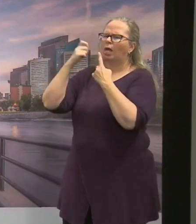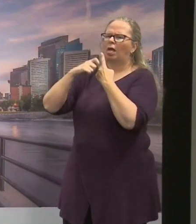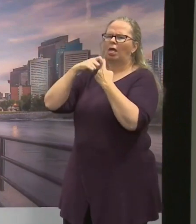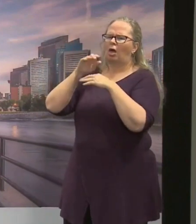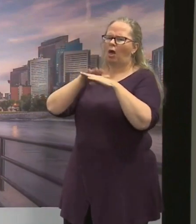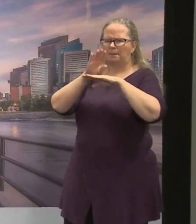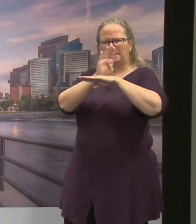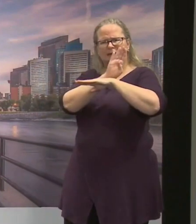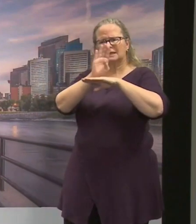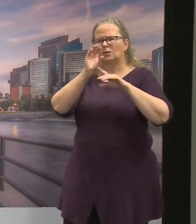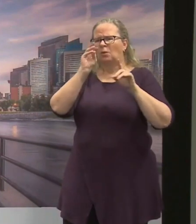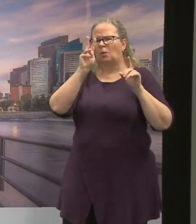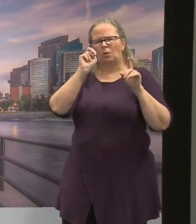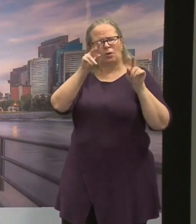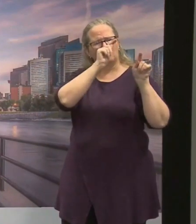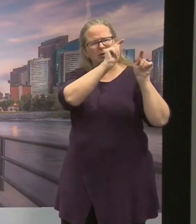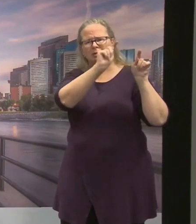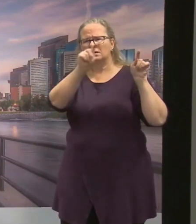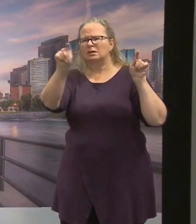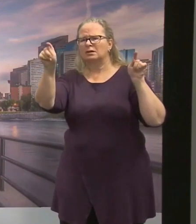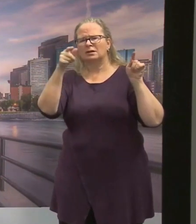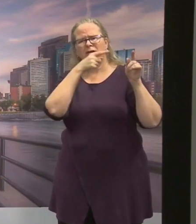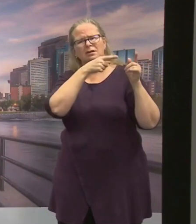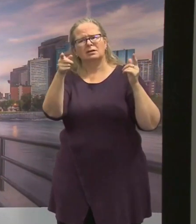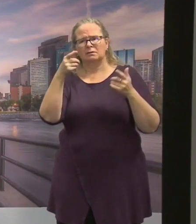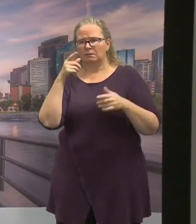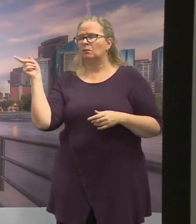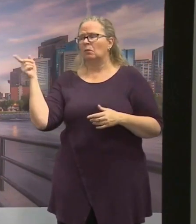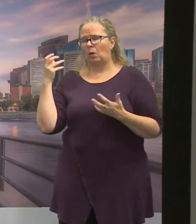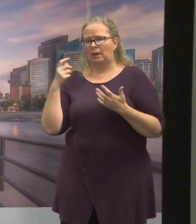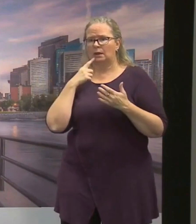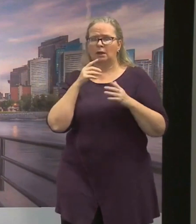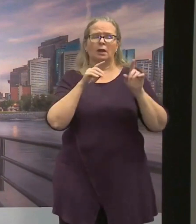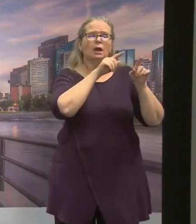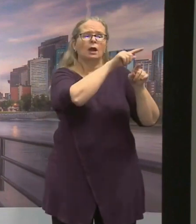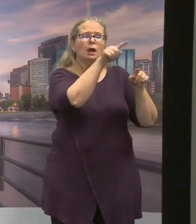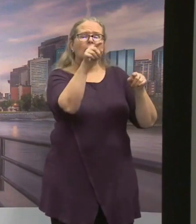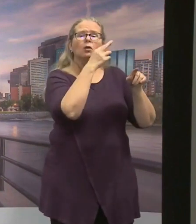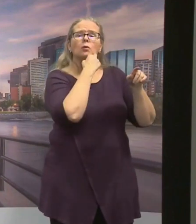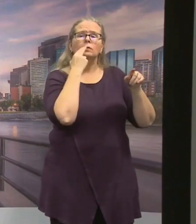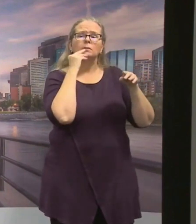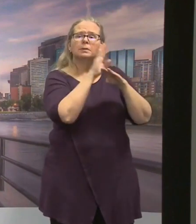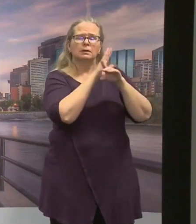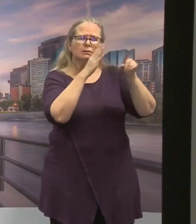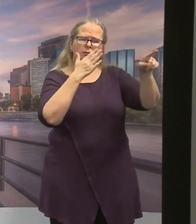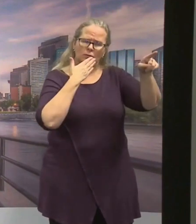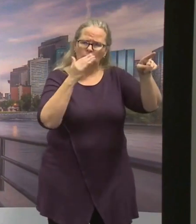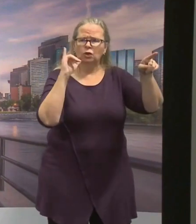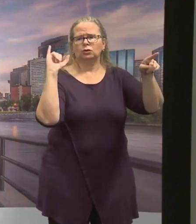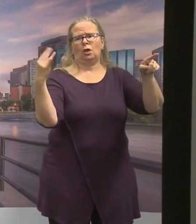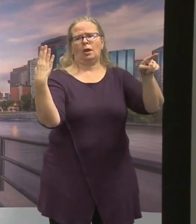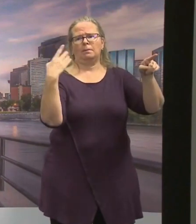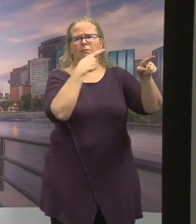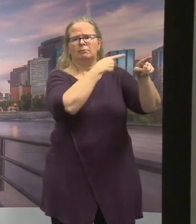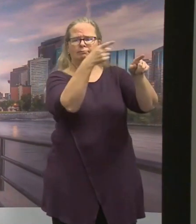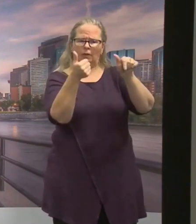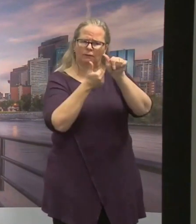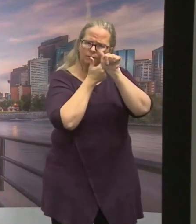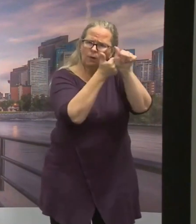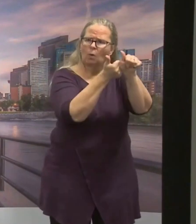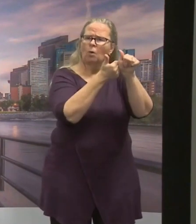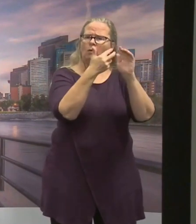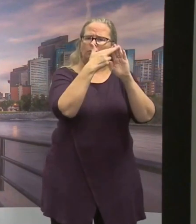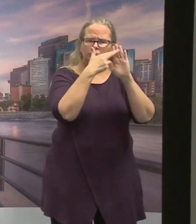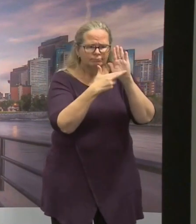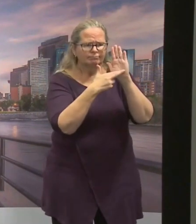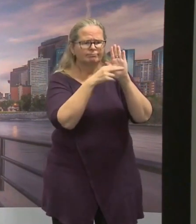say that restaurants and bars have, by and large, been doing an excellent job of managing the risk and of creating good protocols.